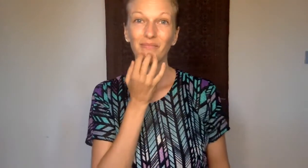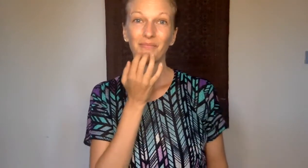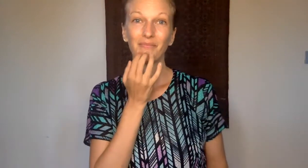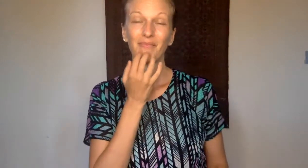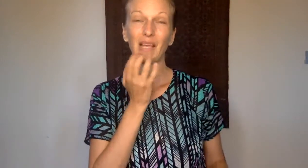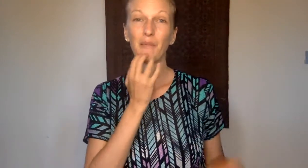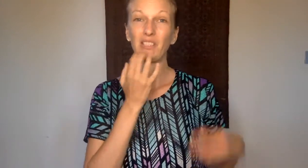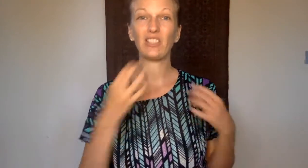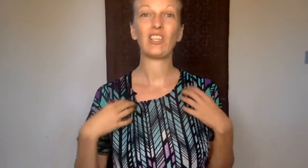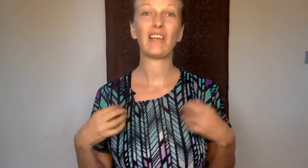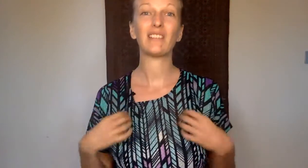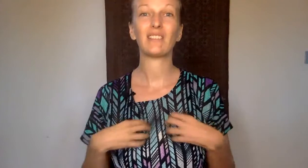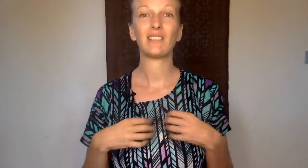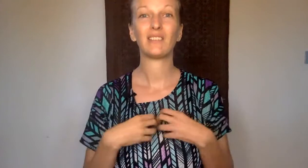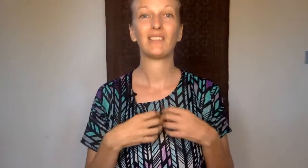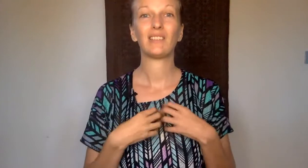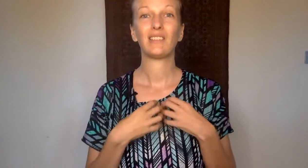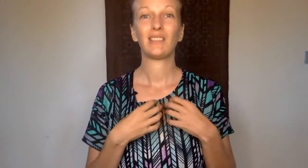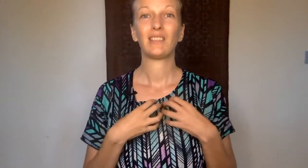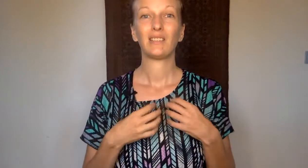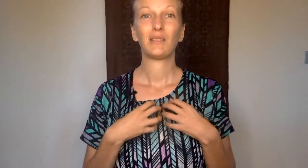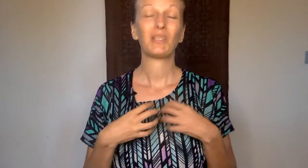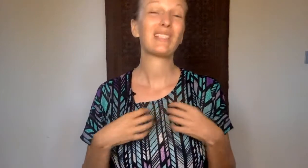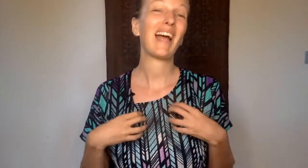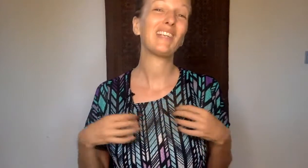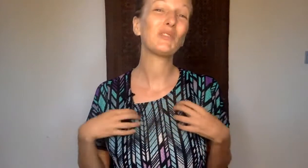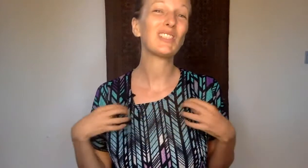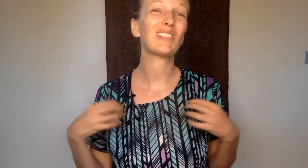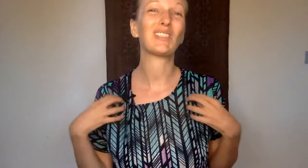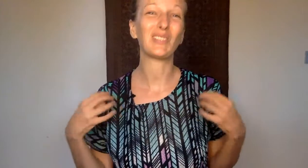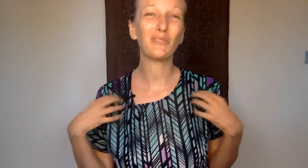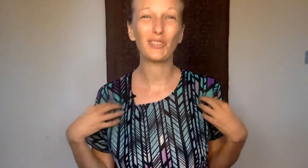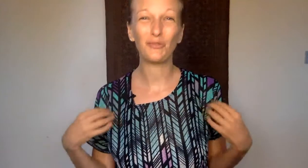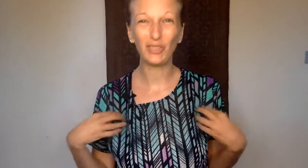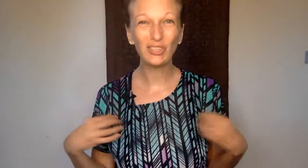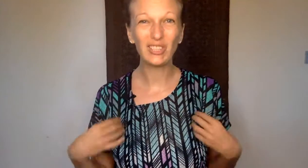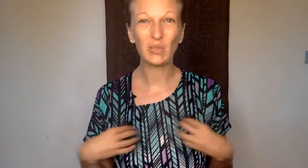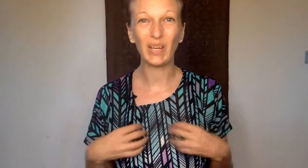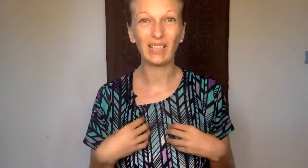Tapping to the chest. Because I don't deserve to feel this way.